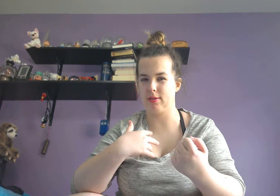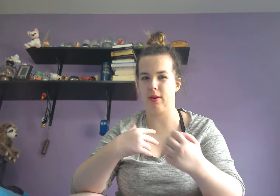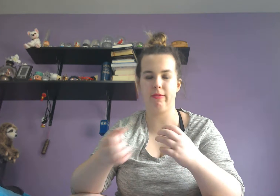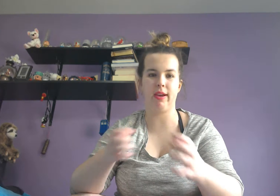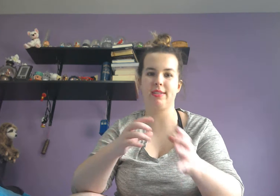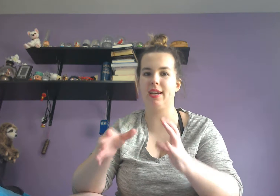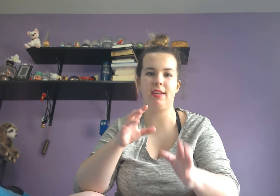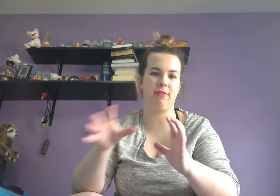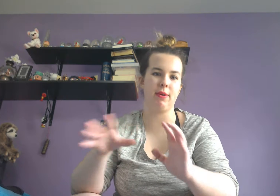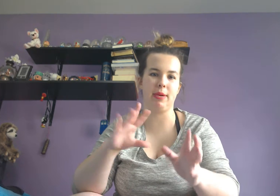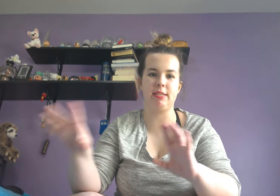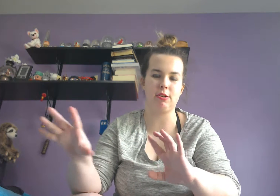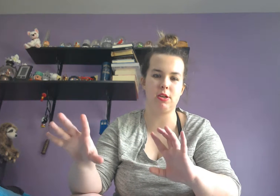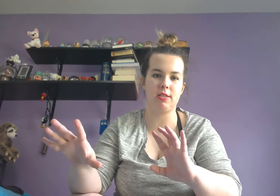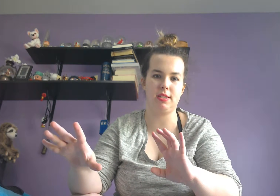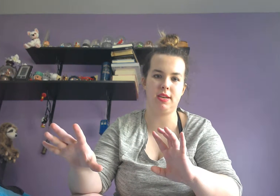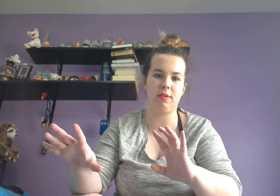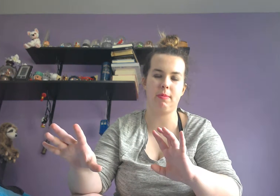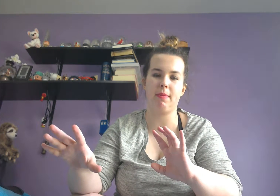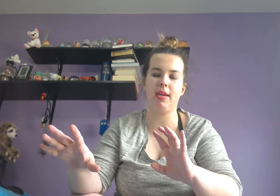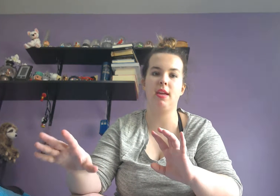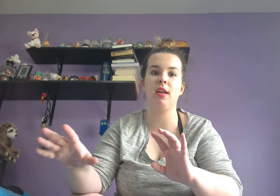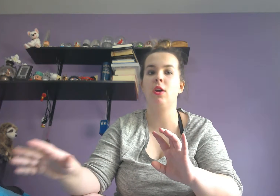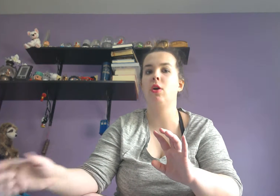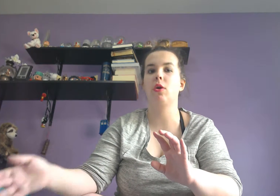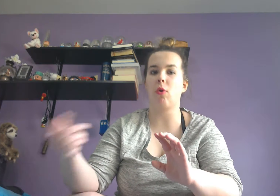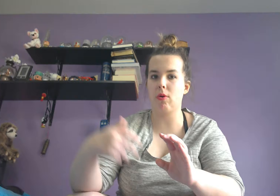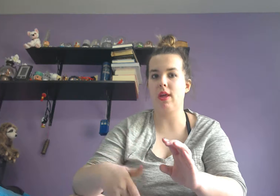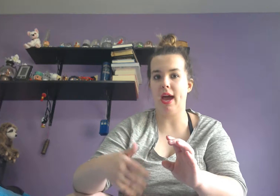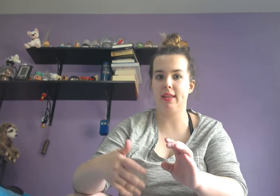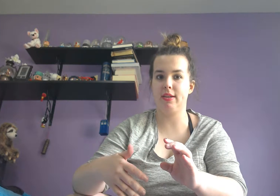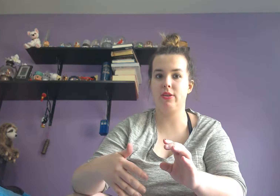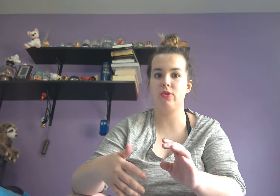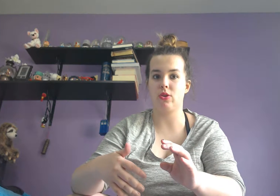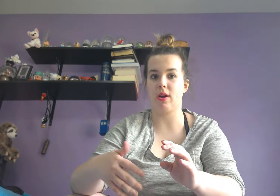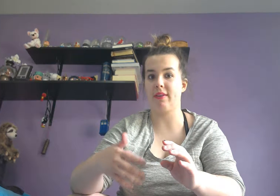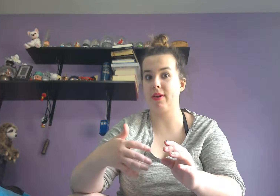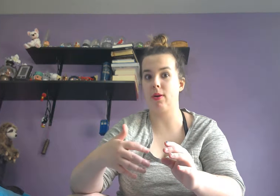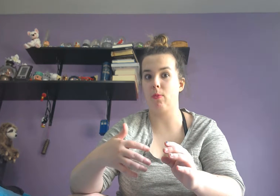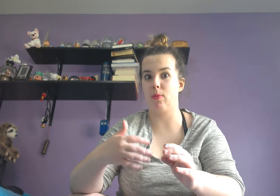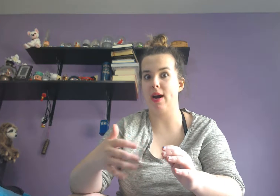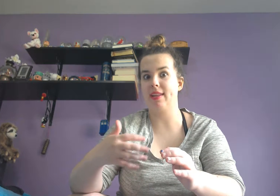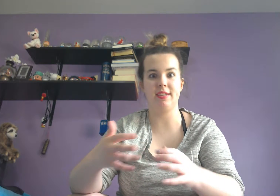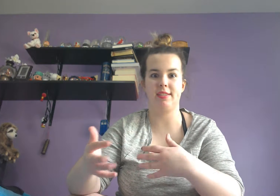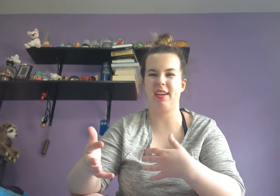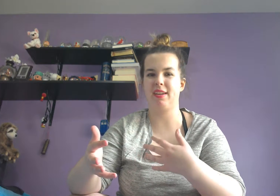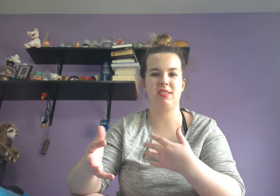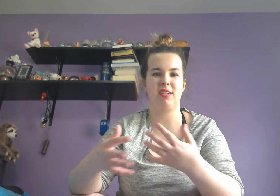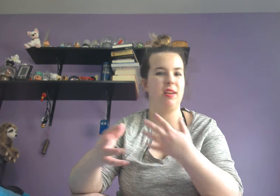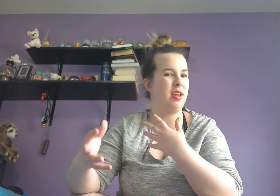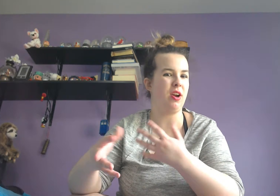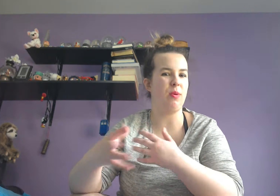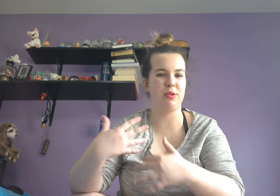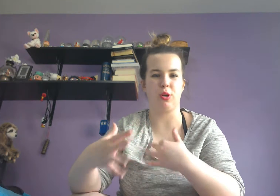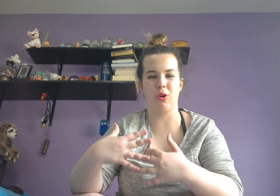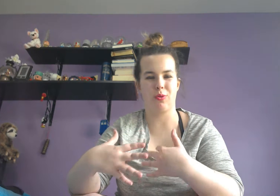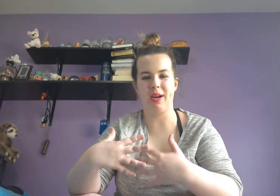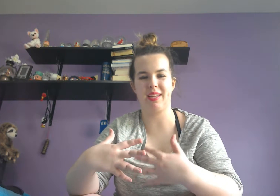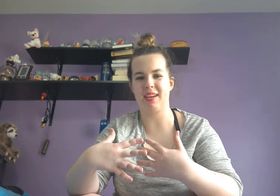sort of, like, scientific researchers and stuff to maybe go to the island to try and figure out why this, like, sudden, like, almost earthquake-like